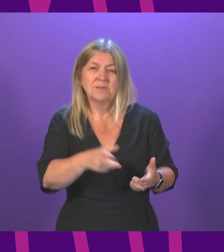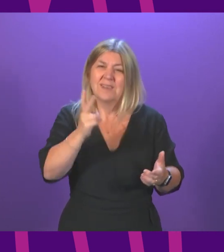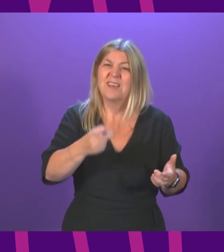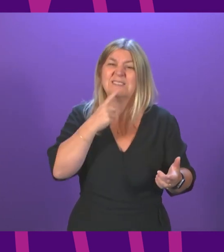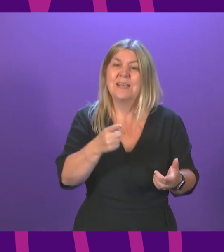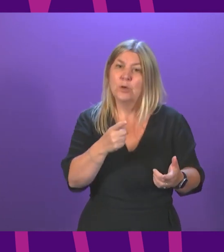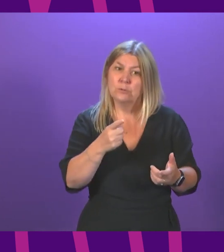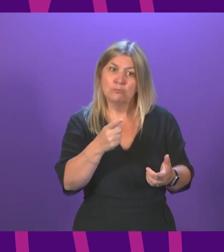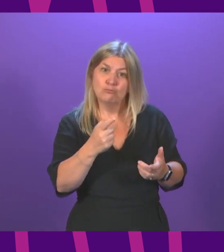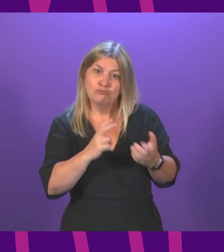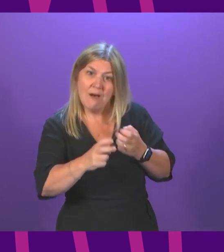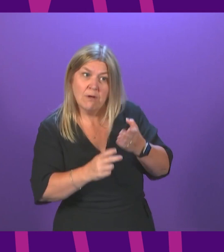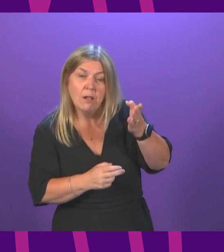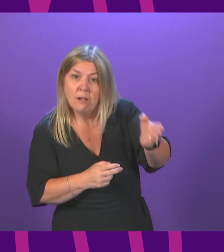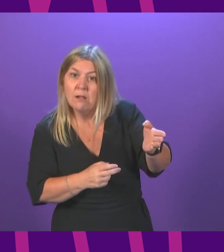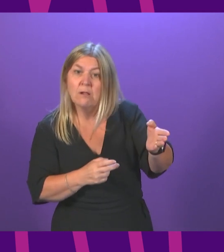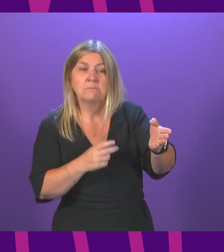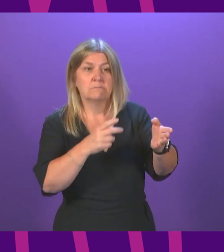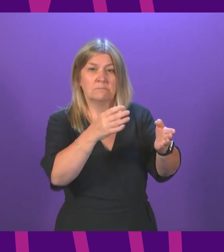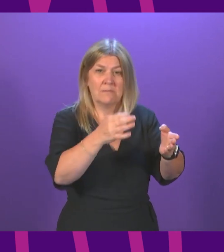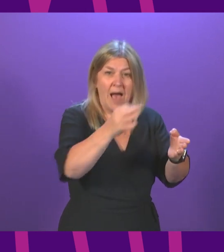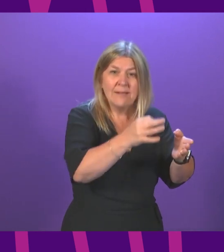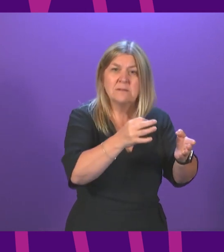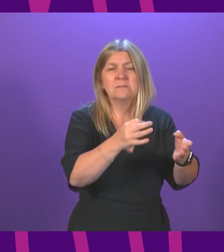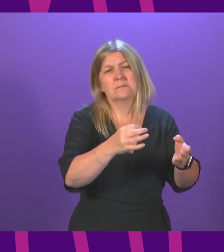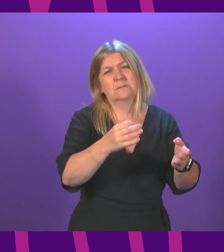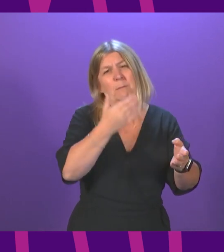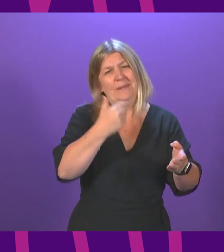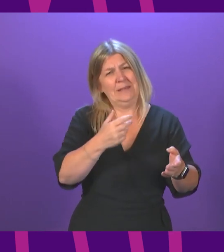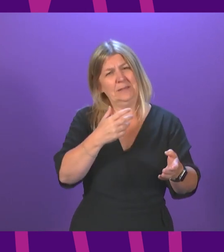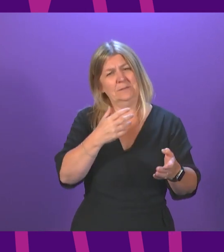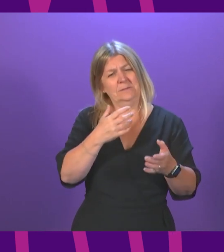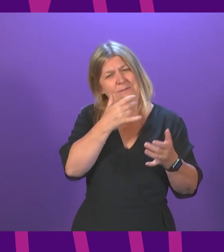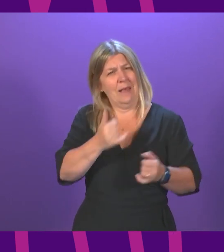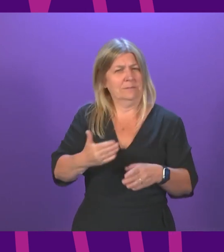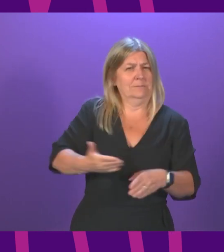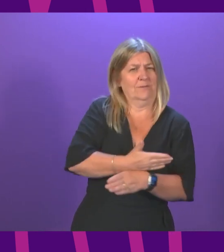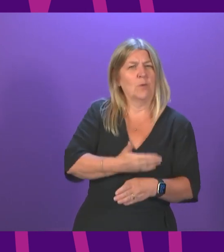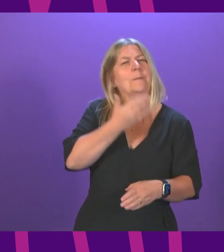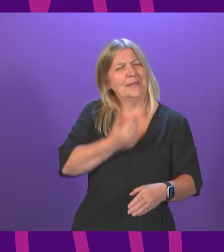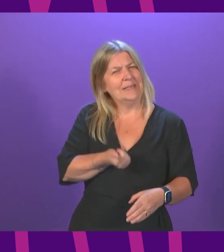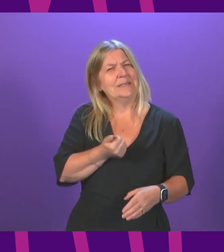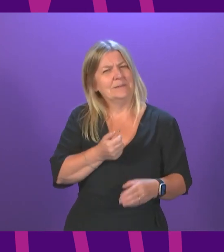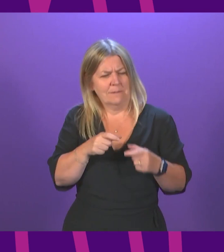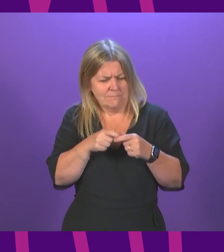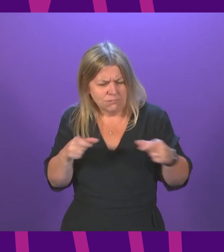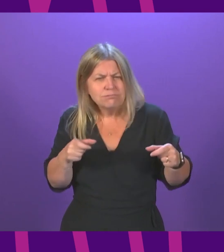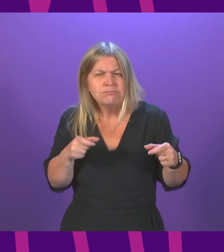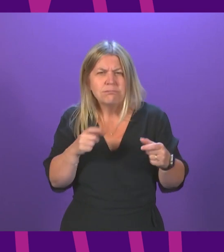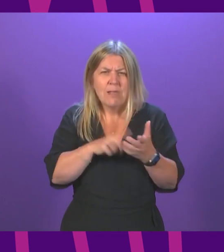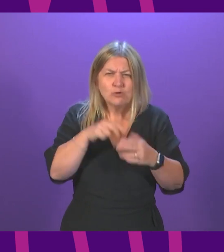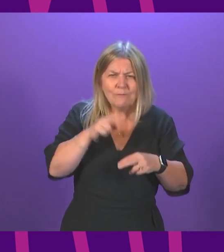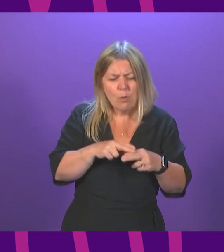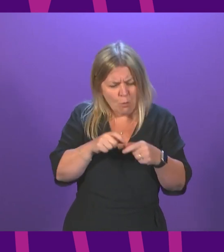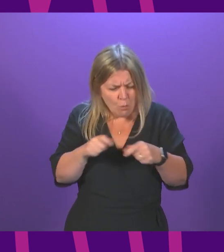islands to test before they go. Lateral flow tests are available to allow them to do that. Beatrice Wishart is right to point this out. I can say that in